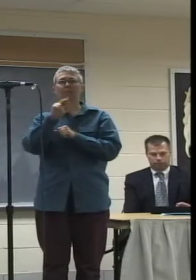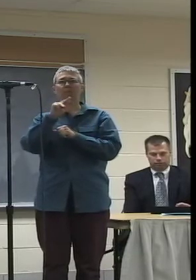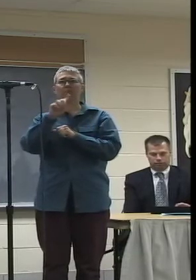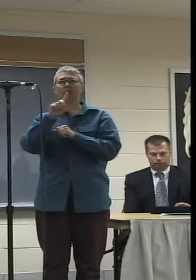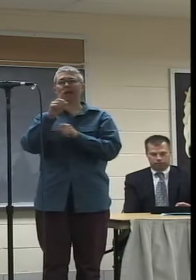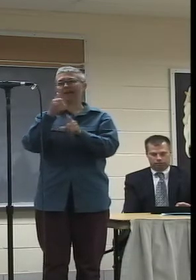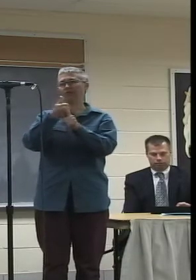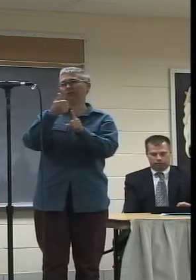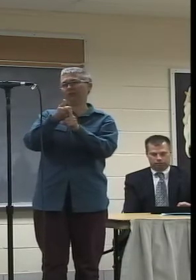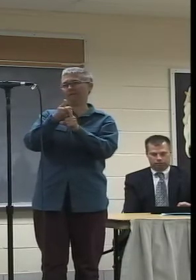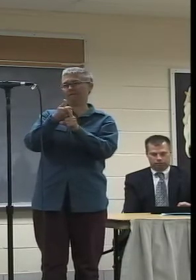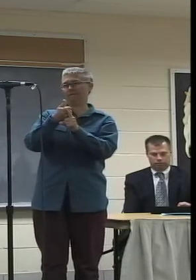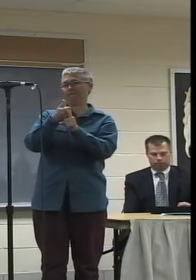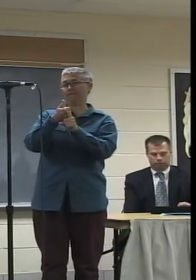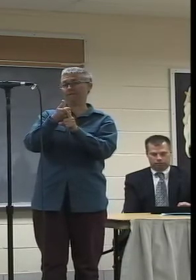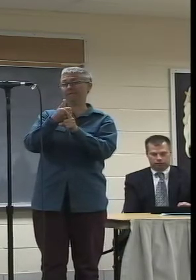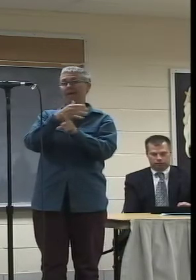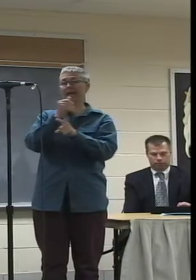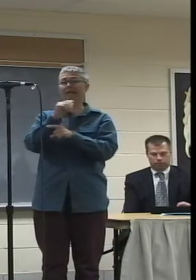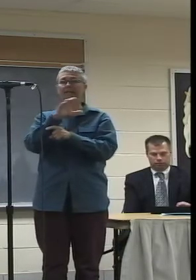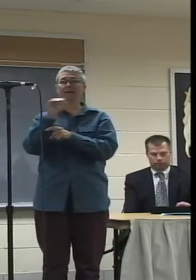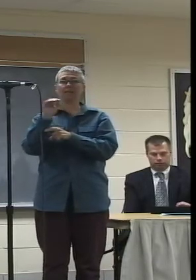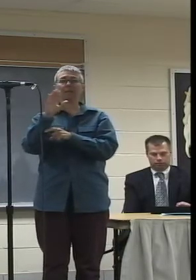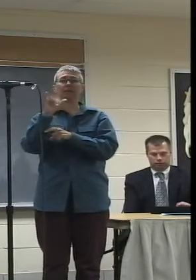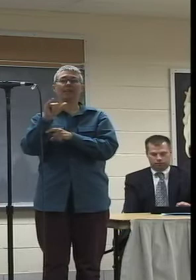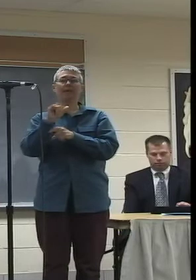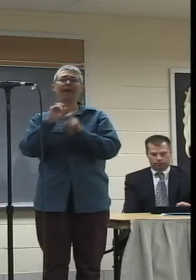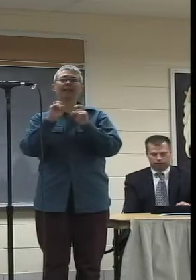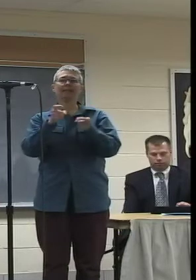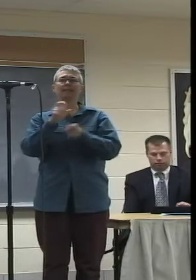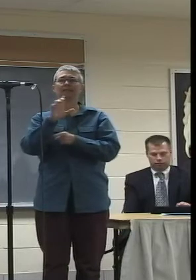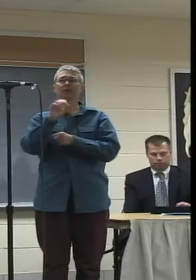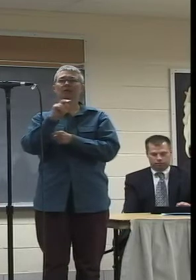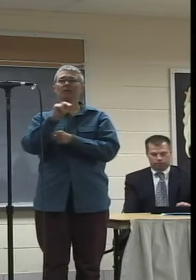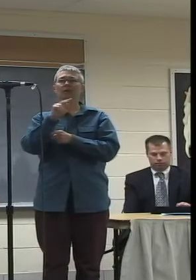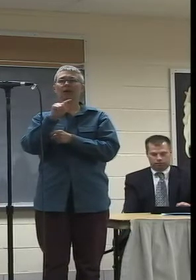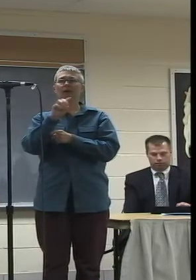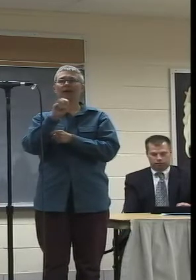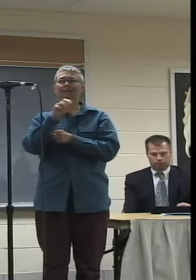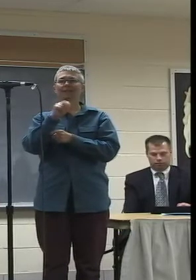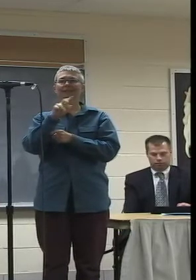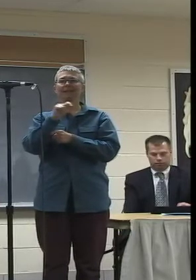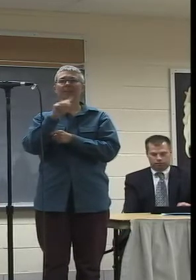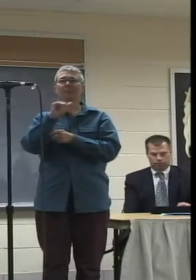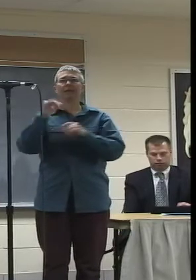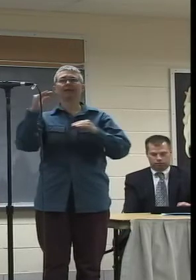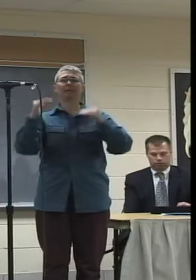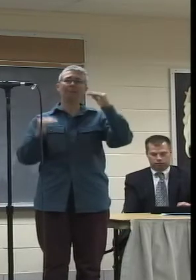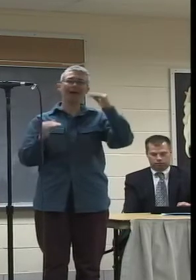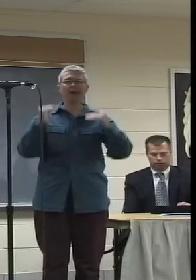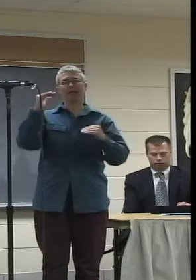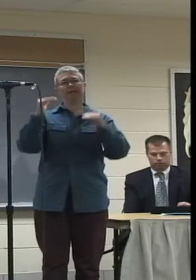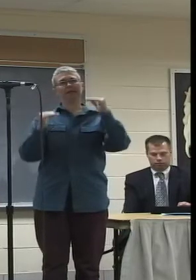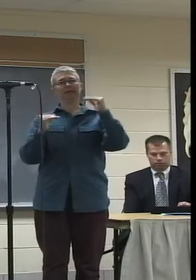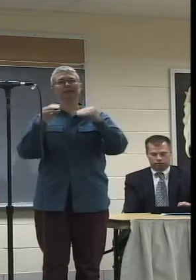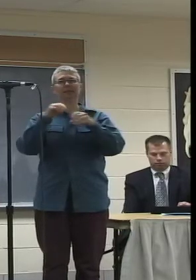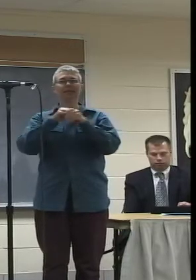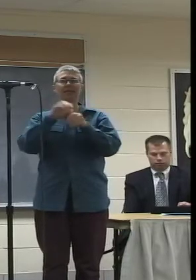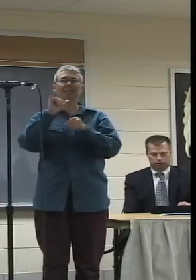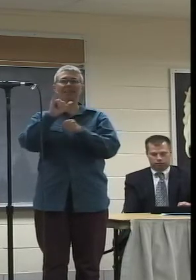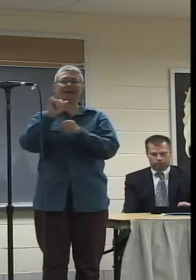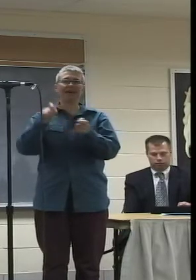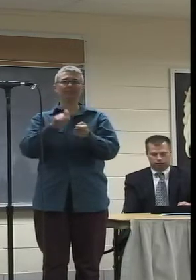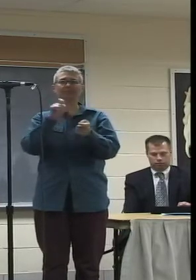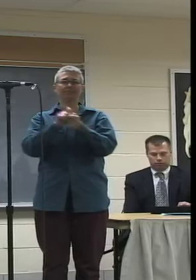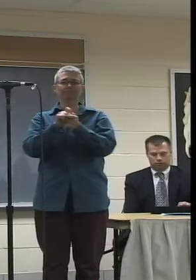as a company that delivers content that's balanced in this particular way.